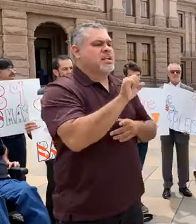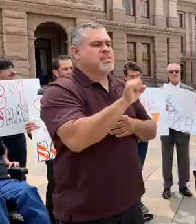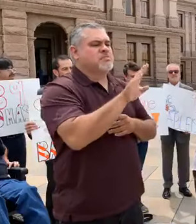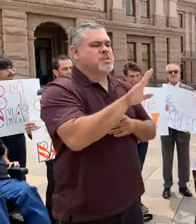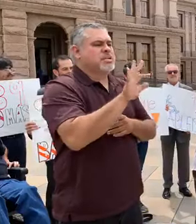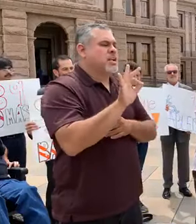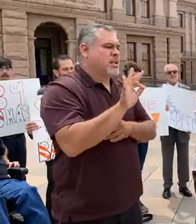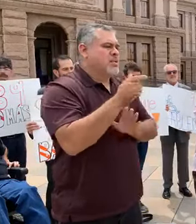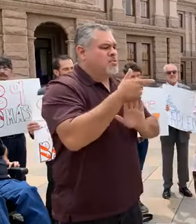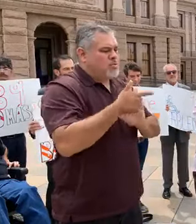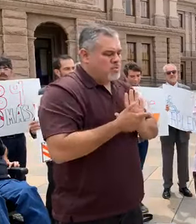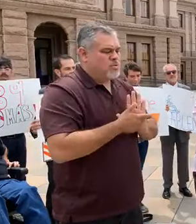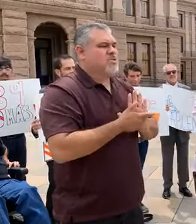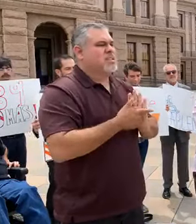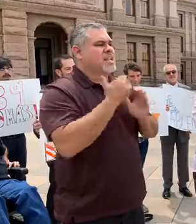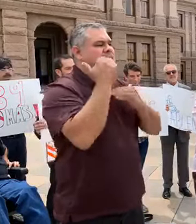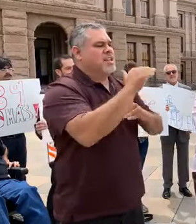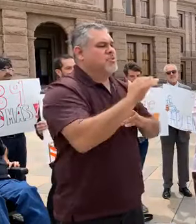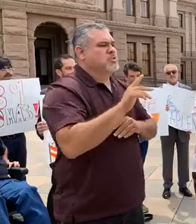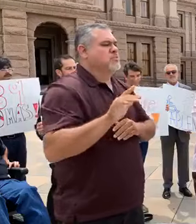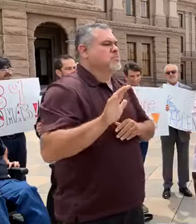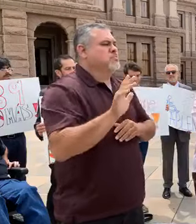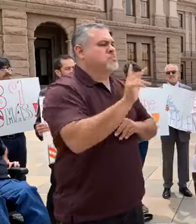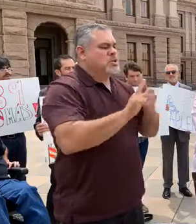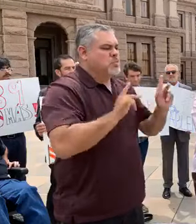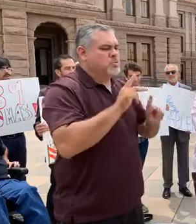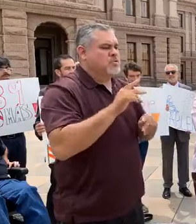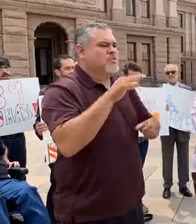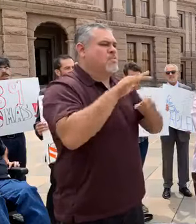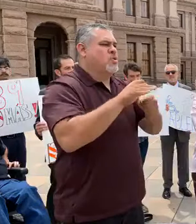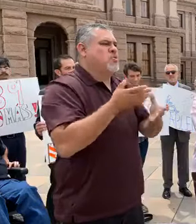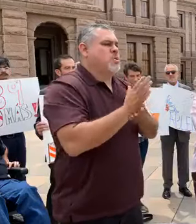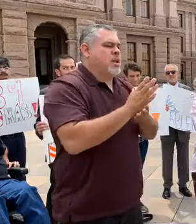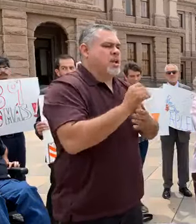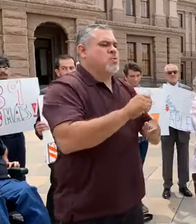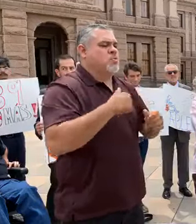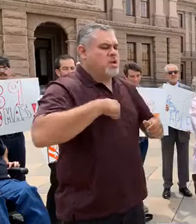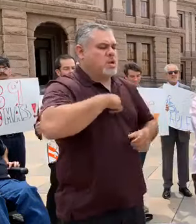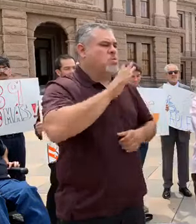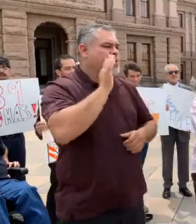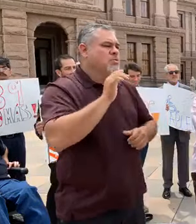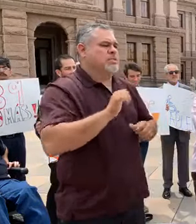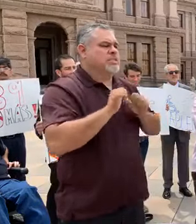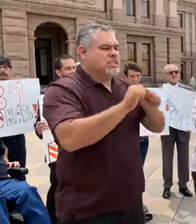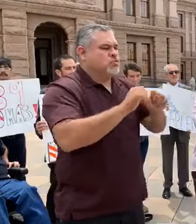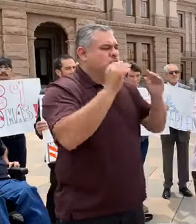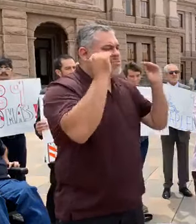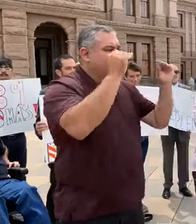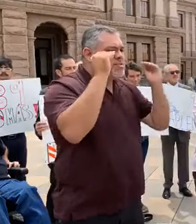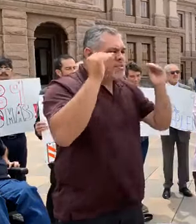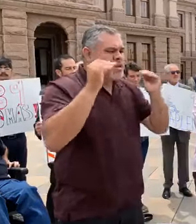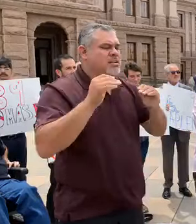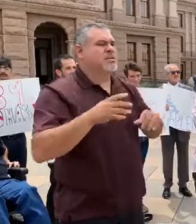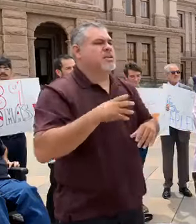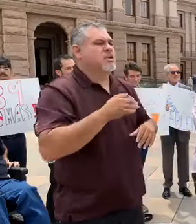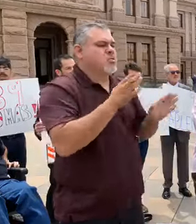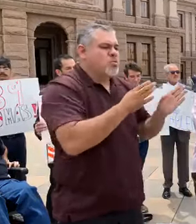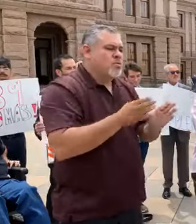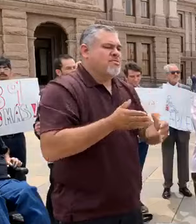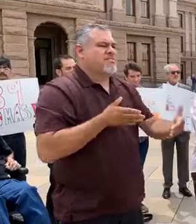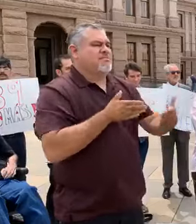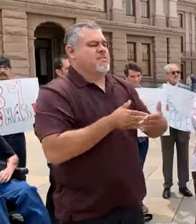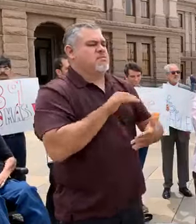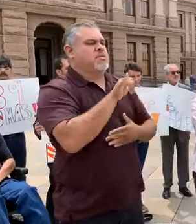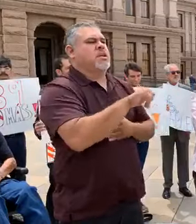that limits citizens voting rights and will continue to educate and we will continue to educate and organize against